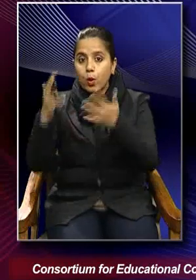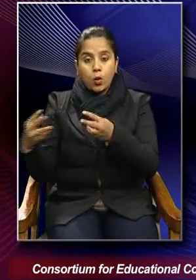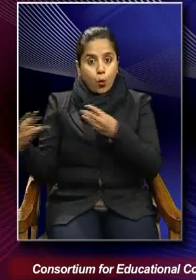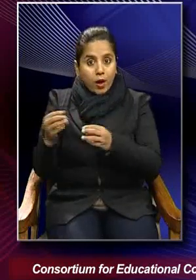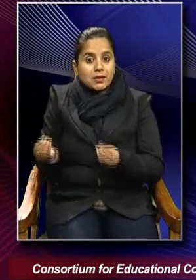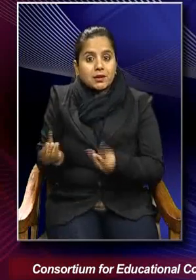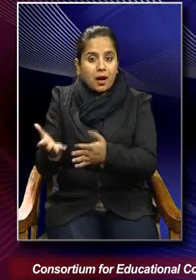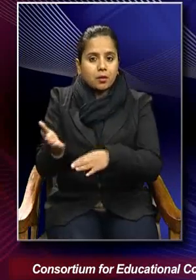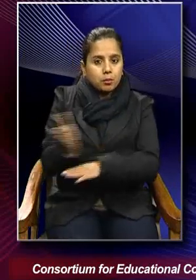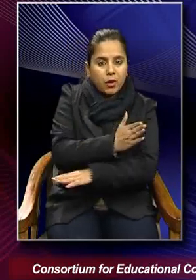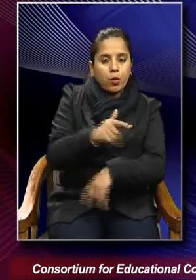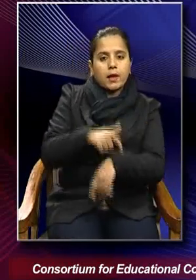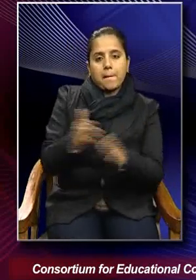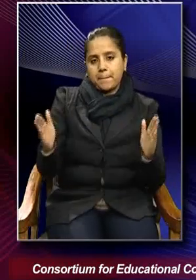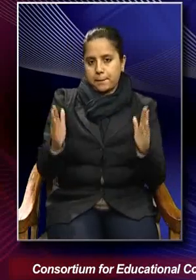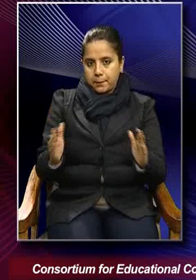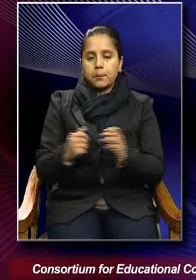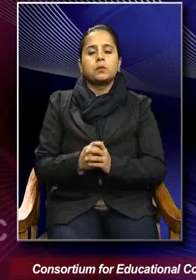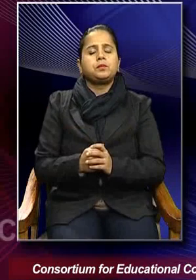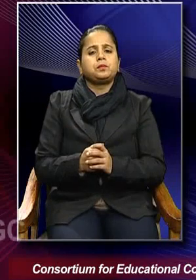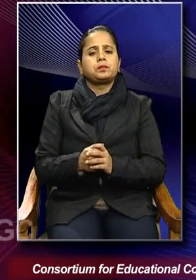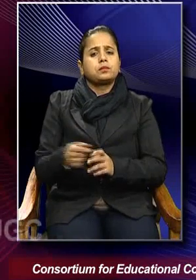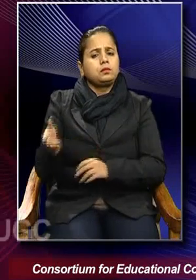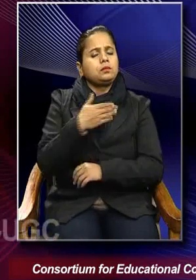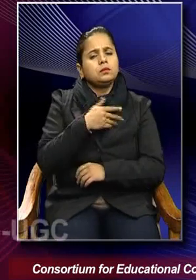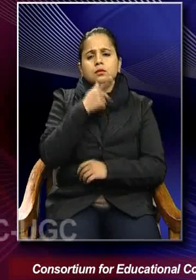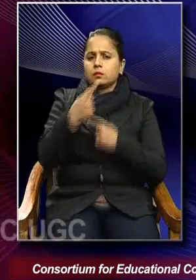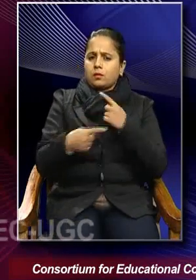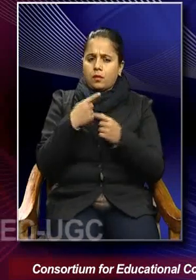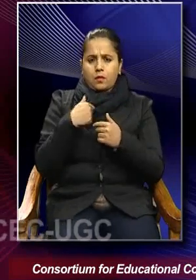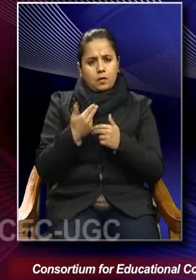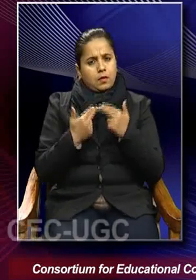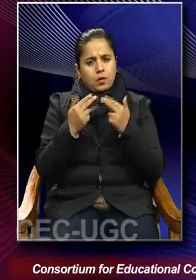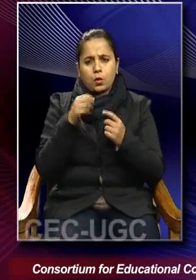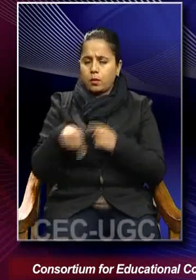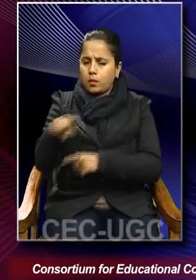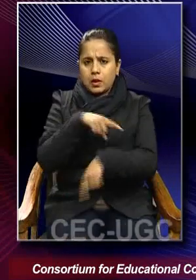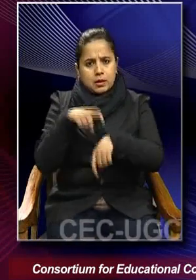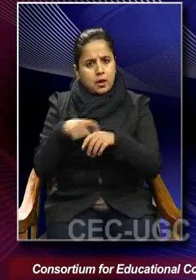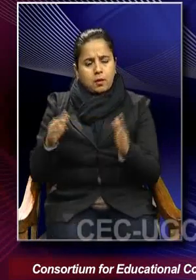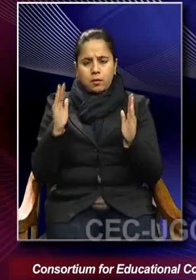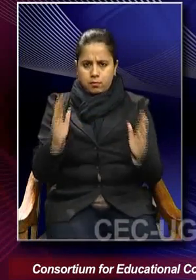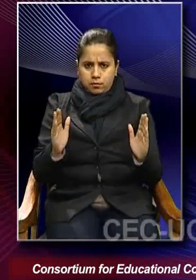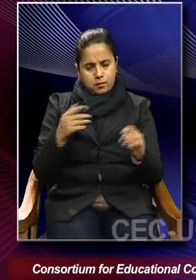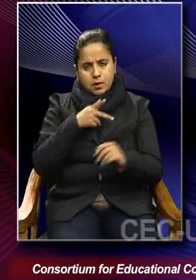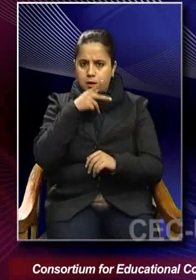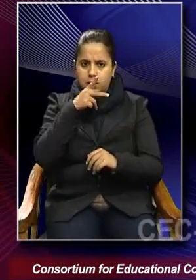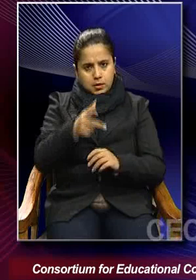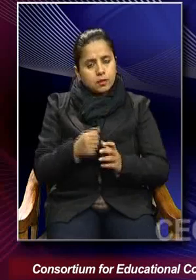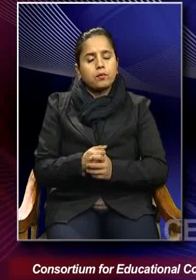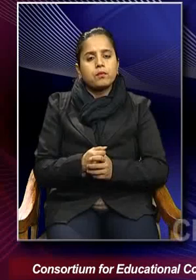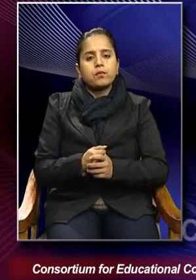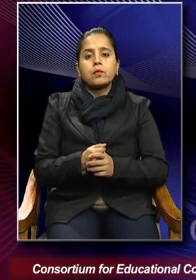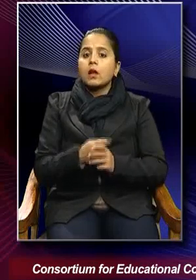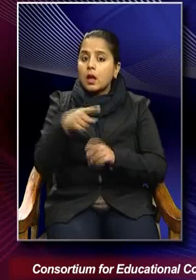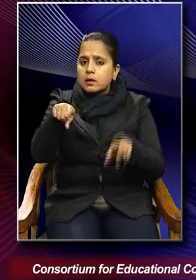began. Now, having spoken about this chronological bracket, let